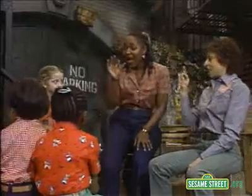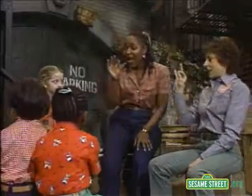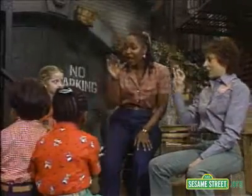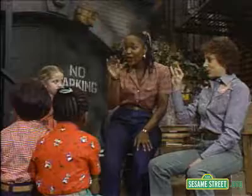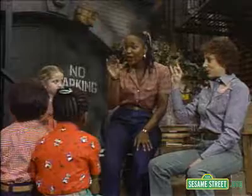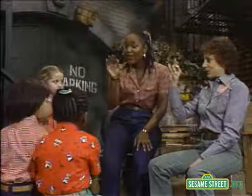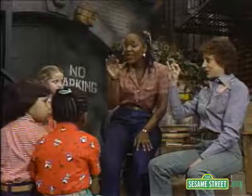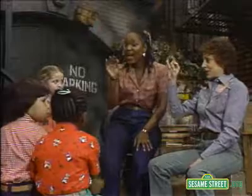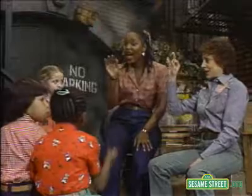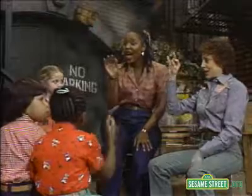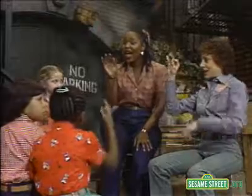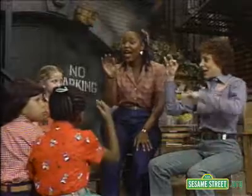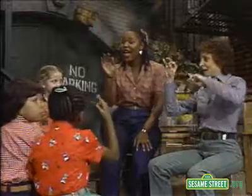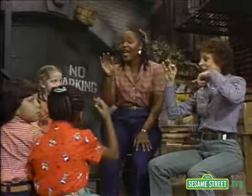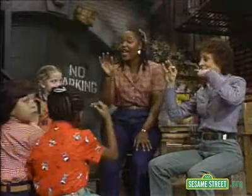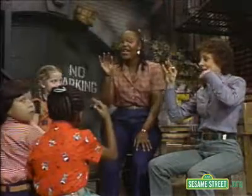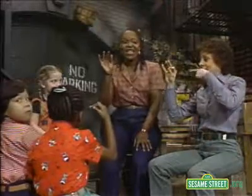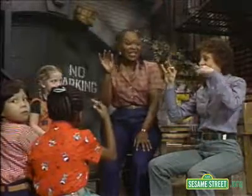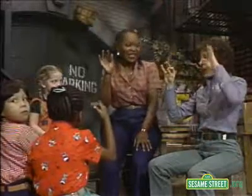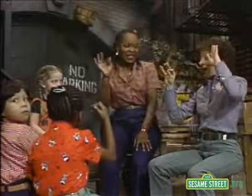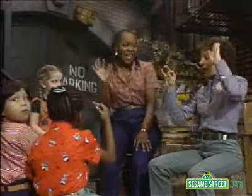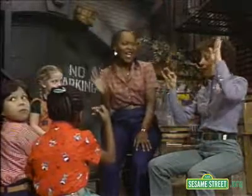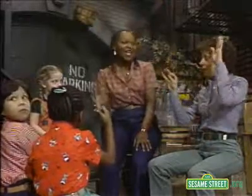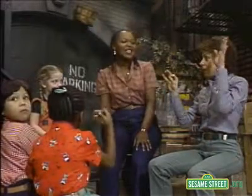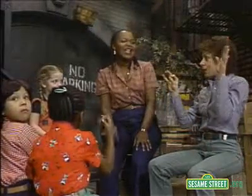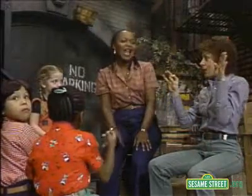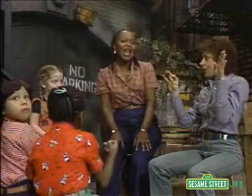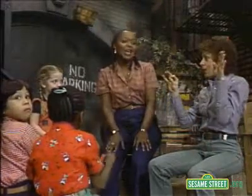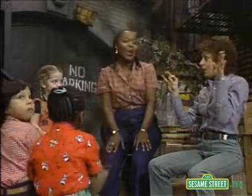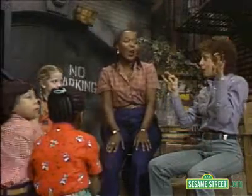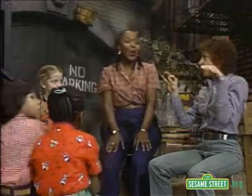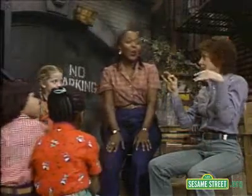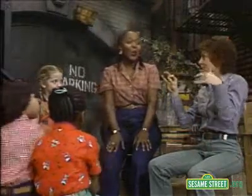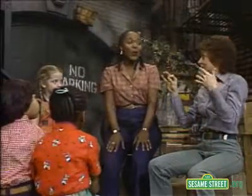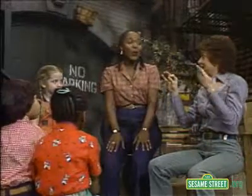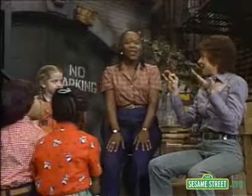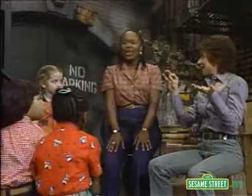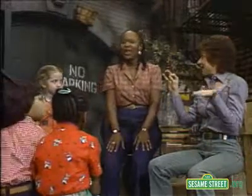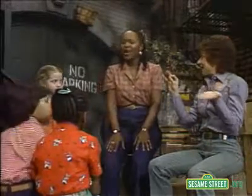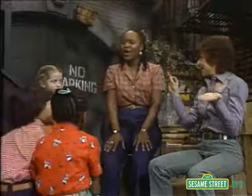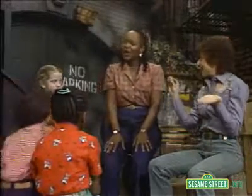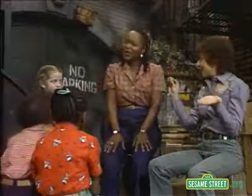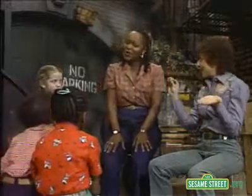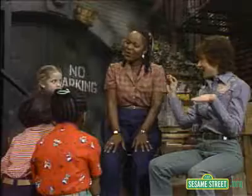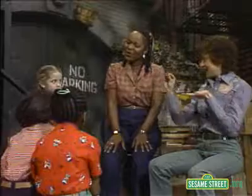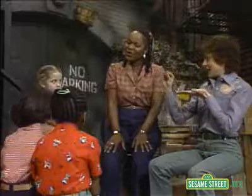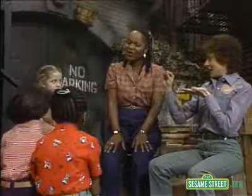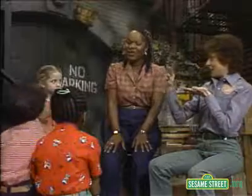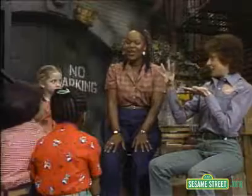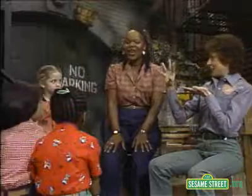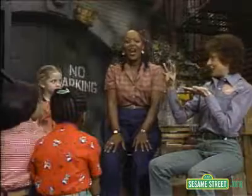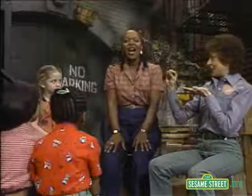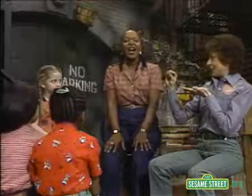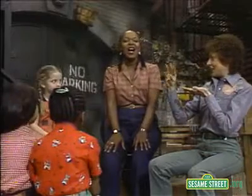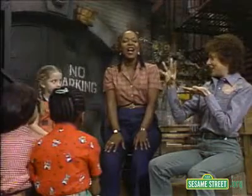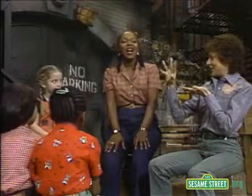Firefly says hello by putting on